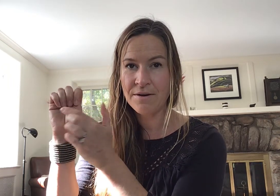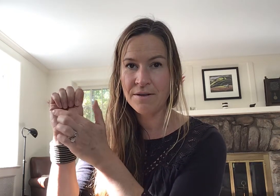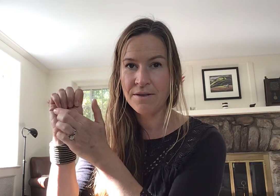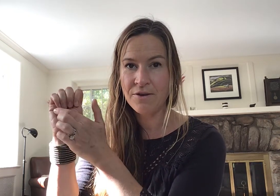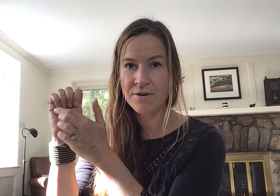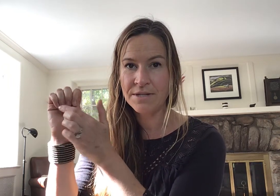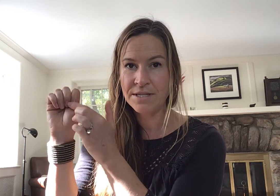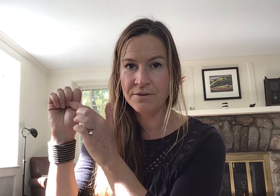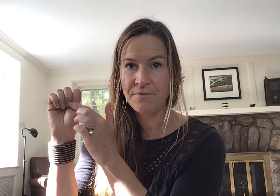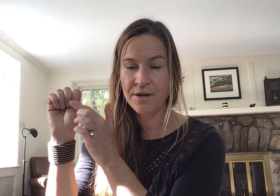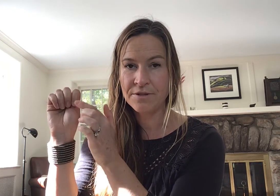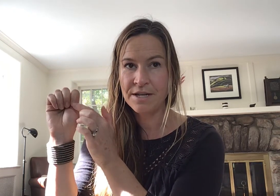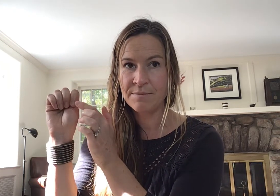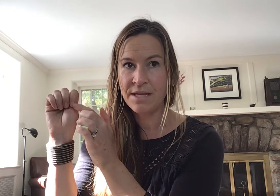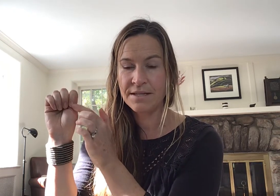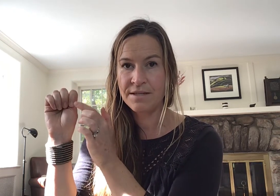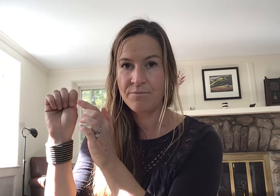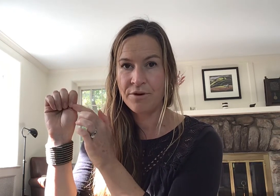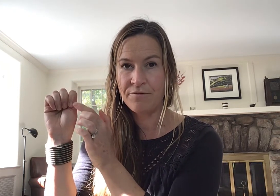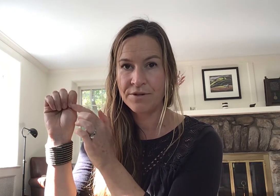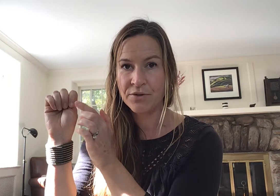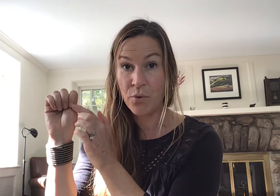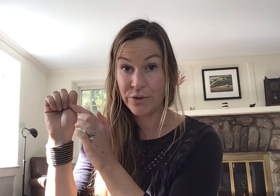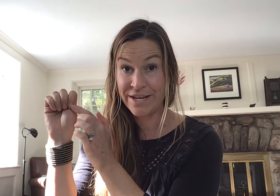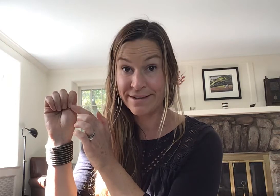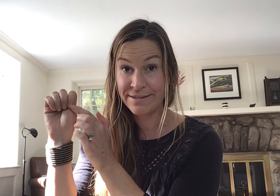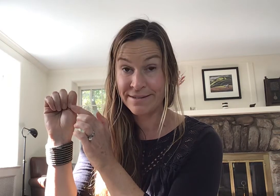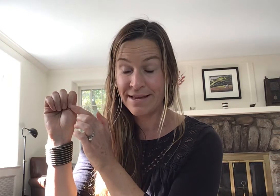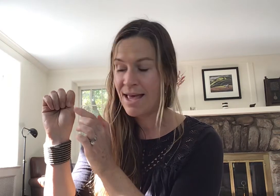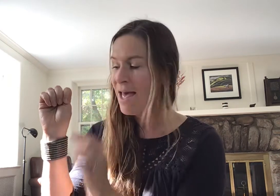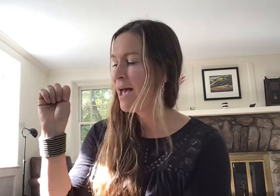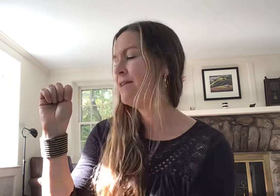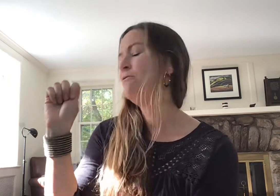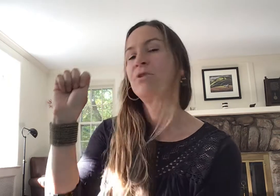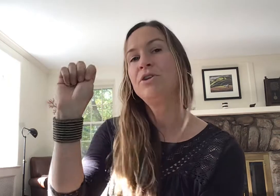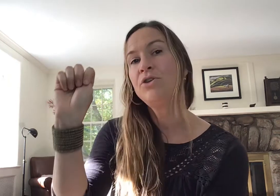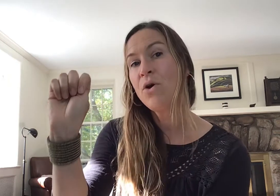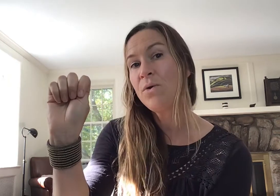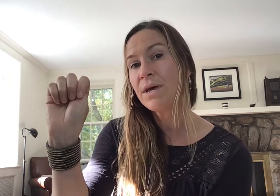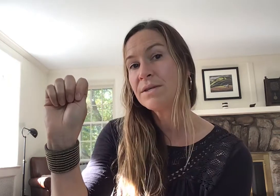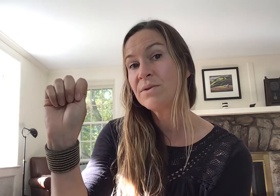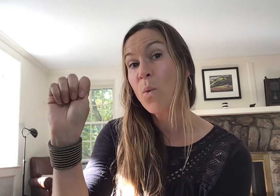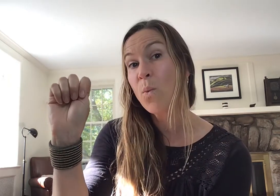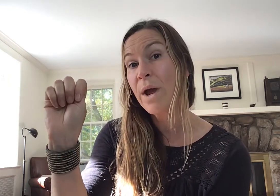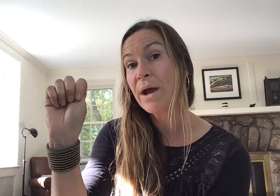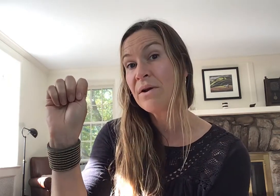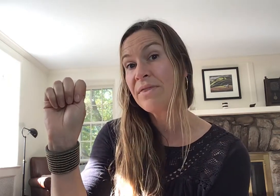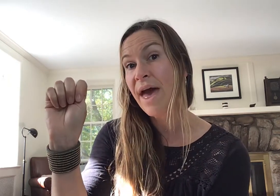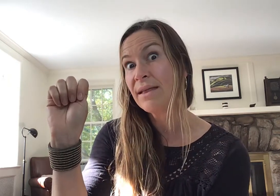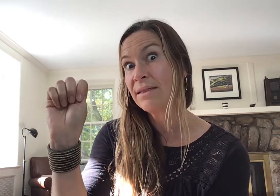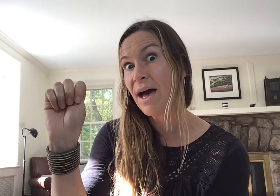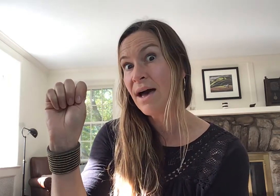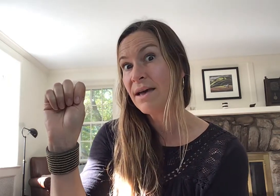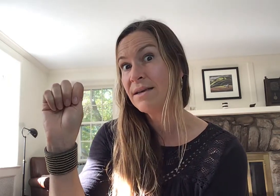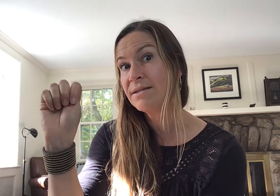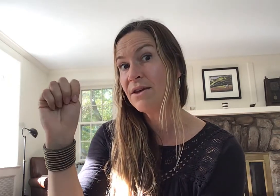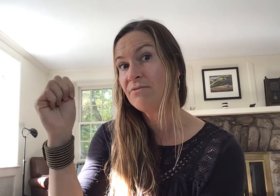your distal fingertips that's the prefrontal cortex and if you can notice where that lies in